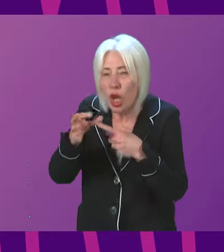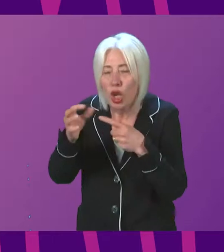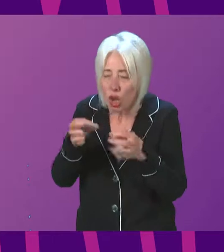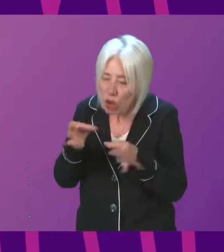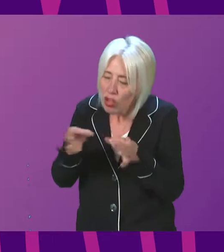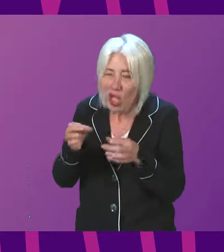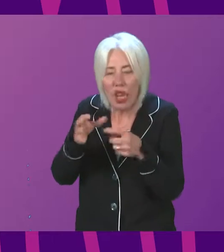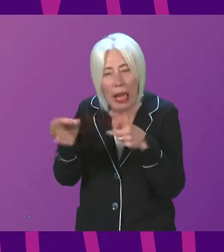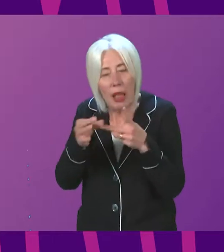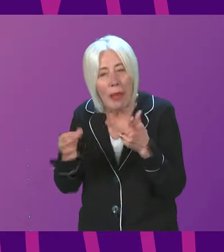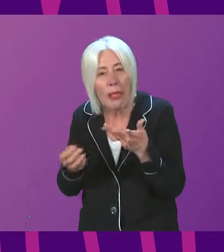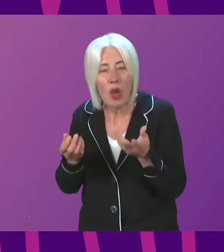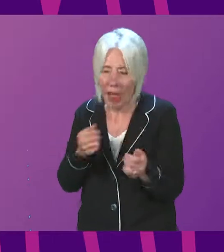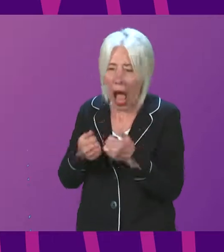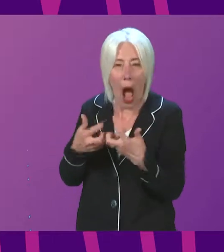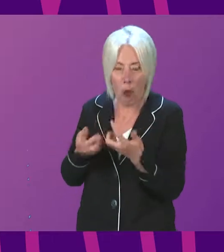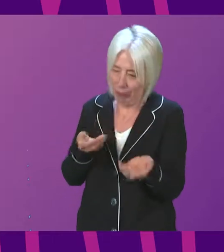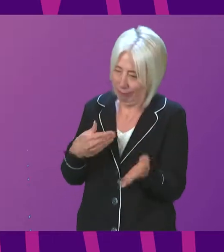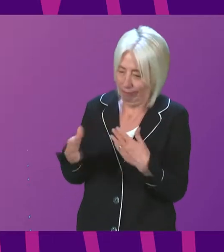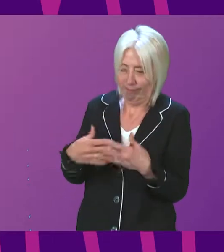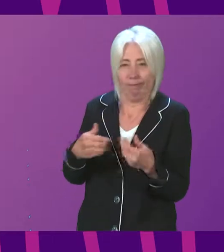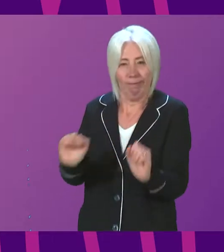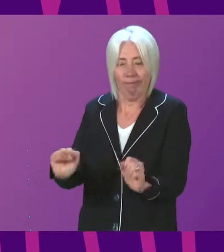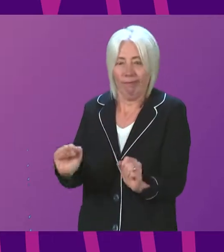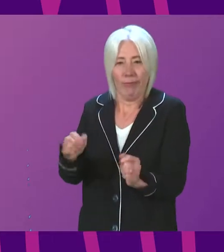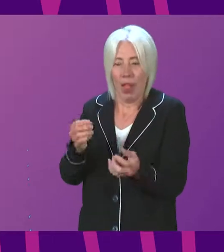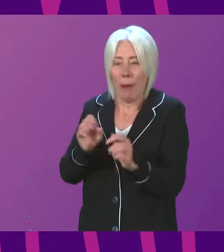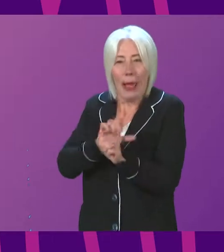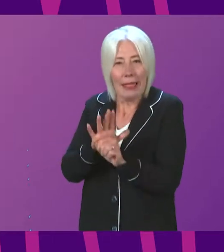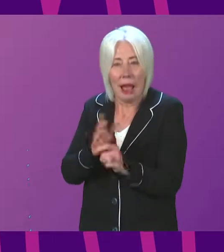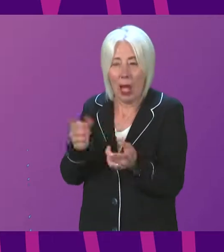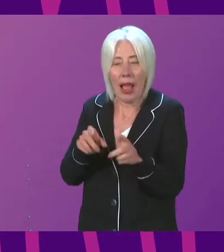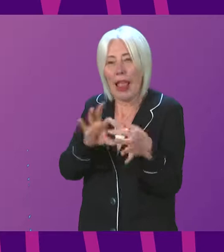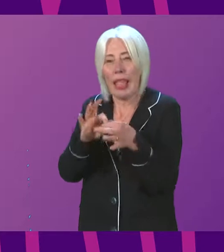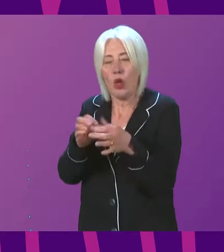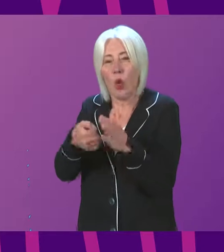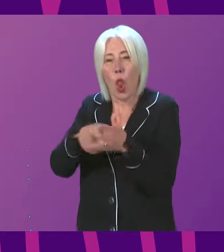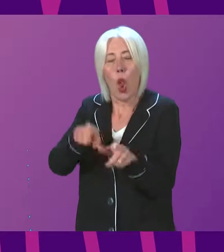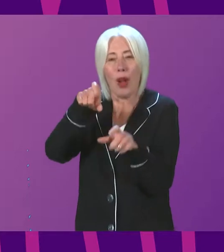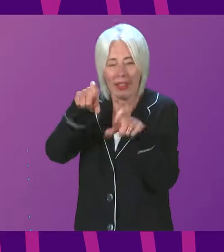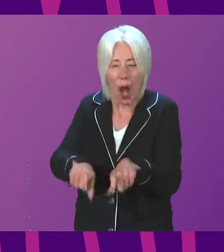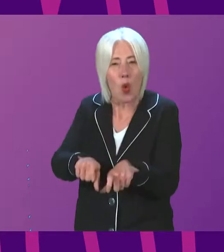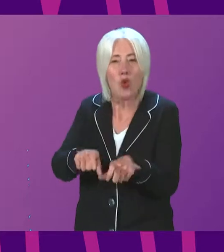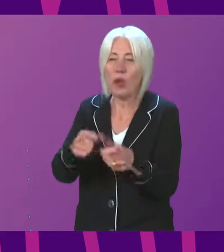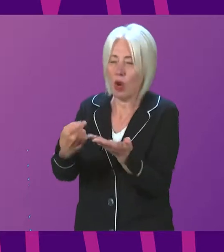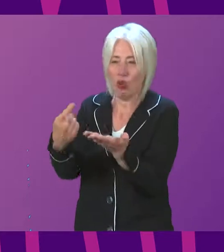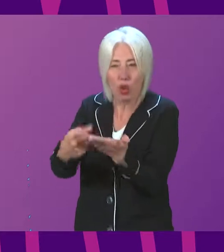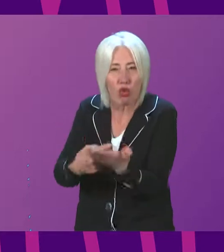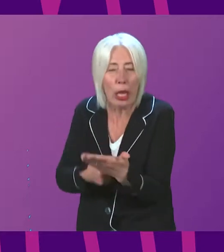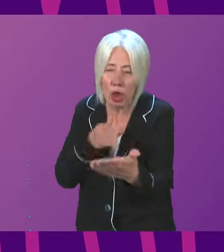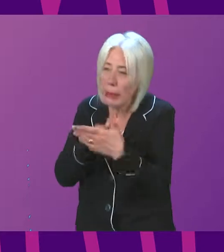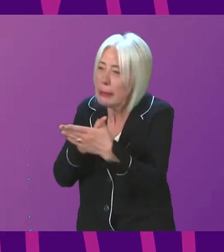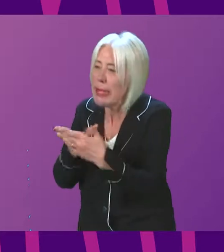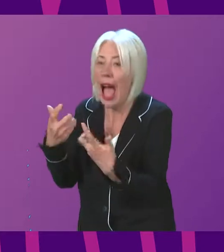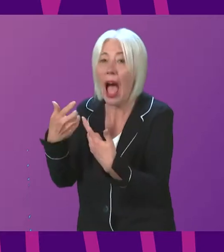handling of the pandemic related to the decisions to lockdown and to apply other restrictions and the impact of those restrictions.